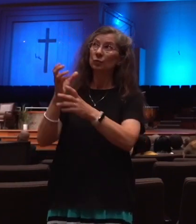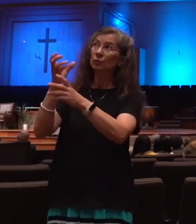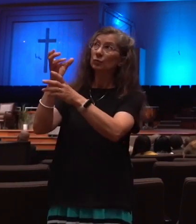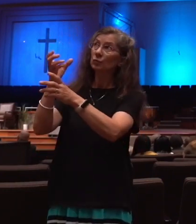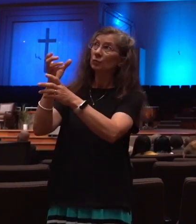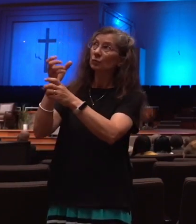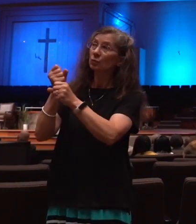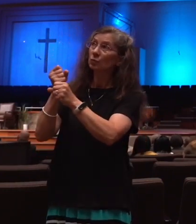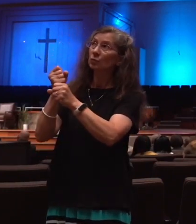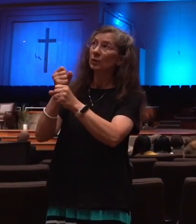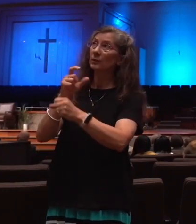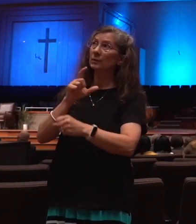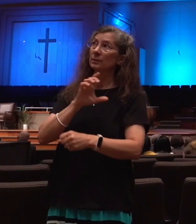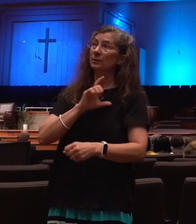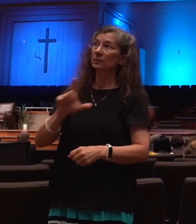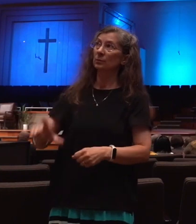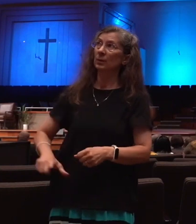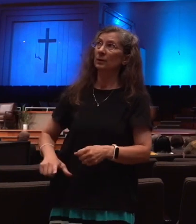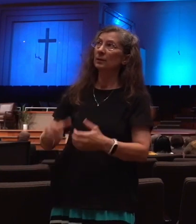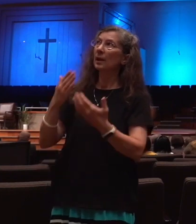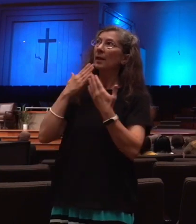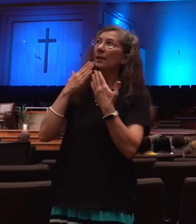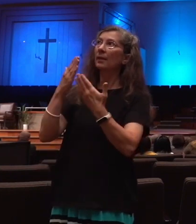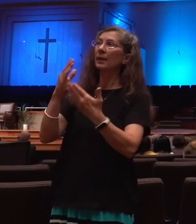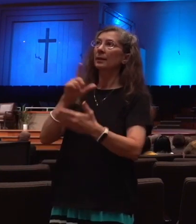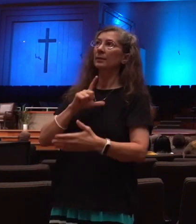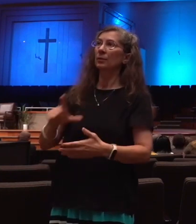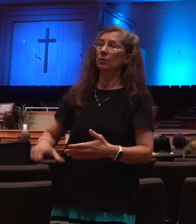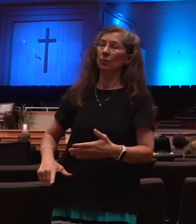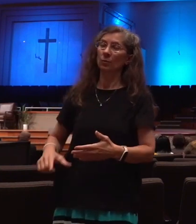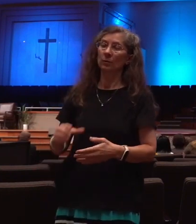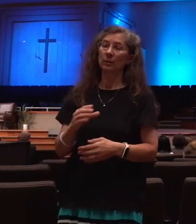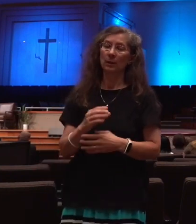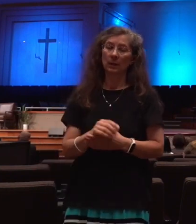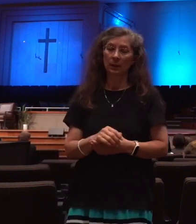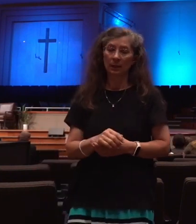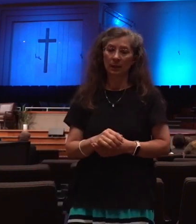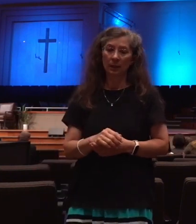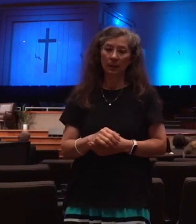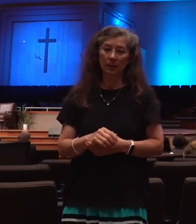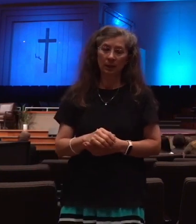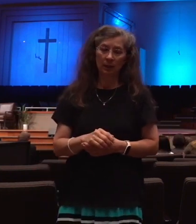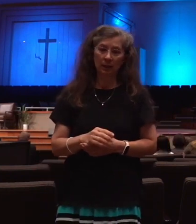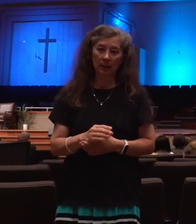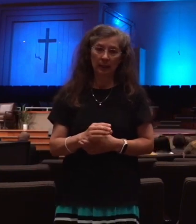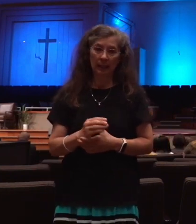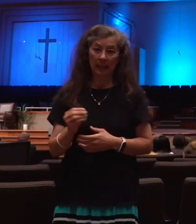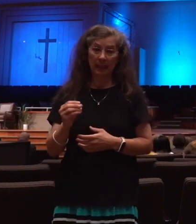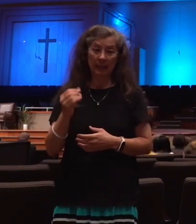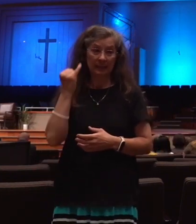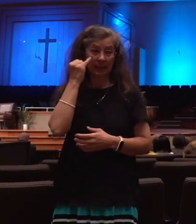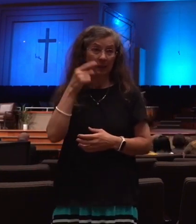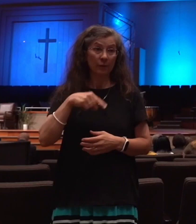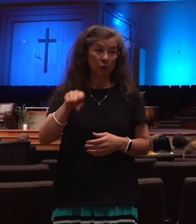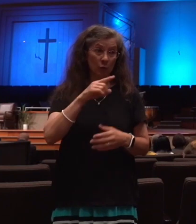to give thanks to the Lord. But I also hope that if you have unsaved friends and loved ones,